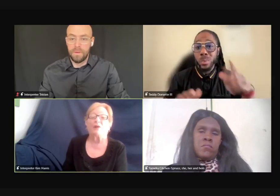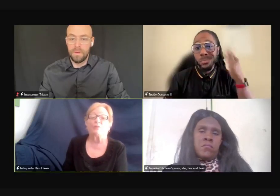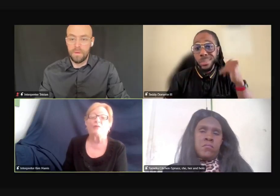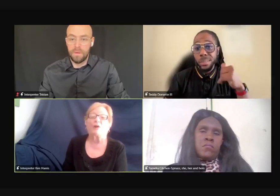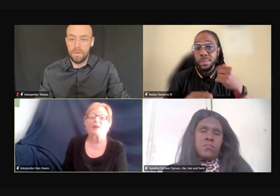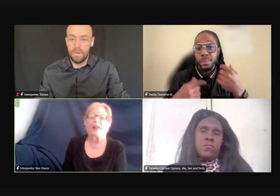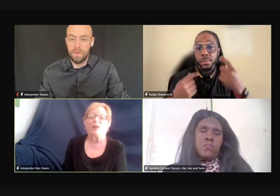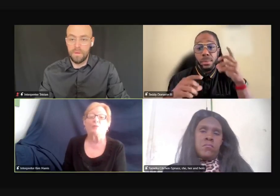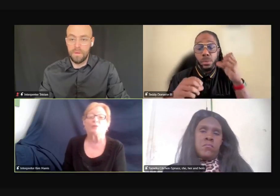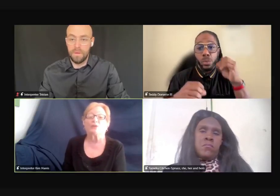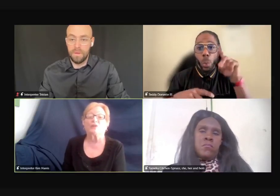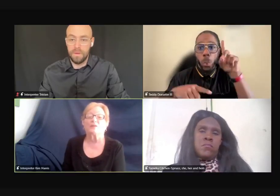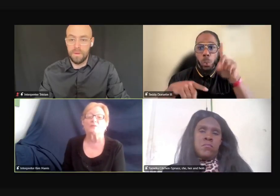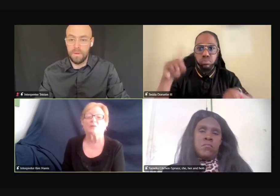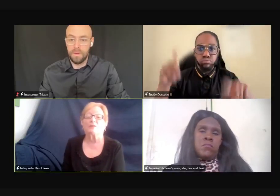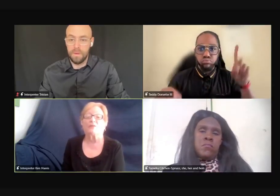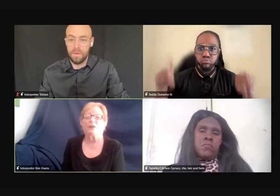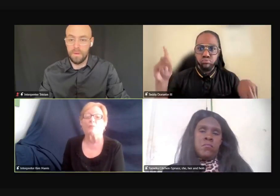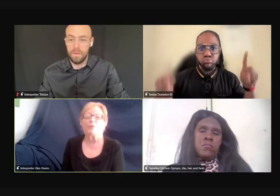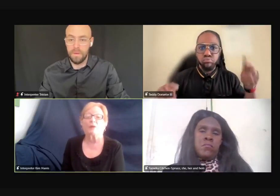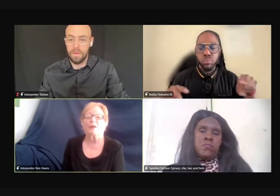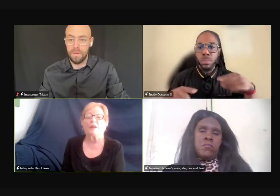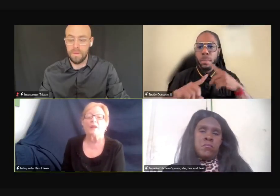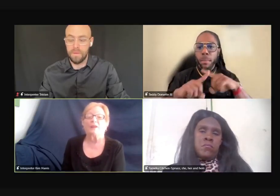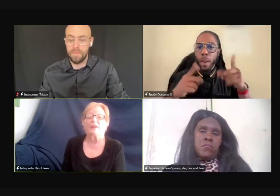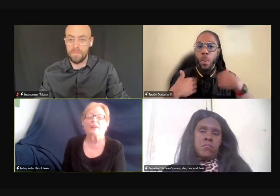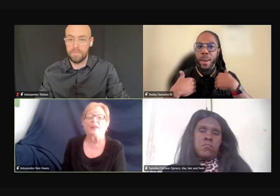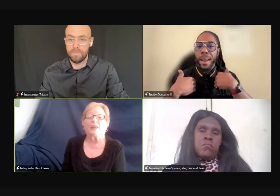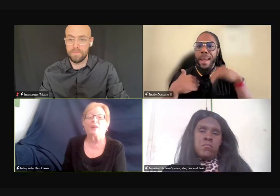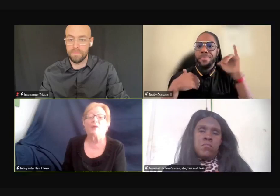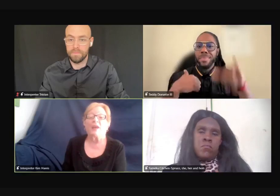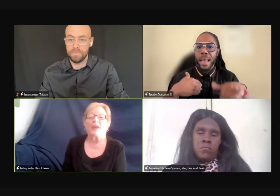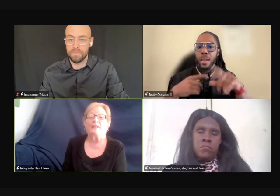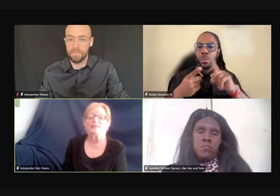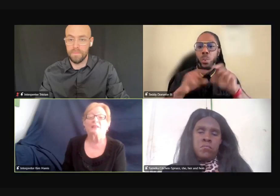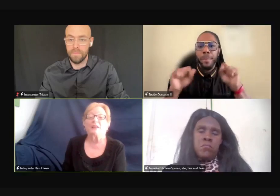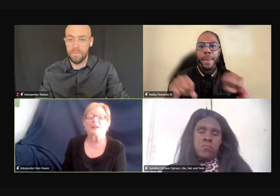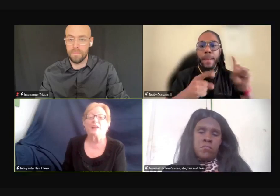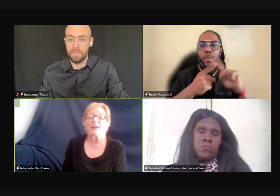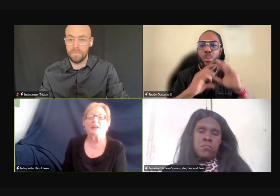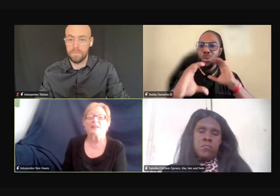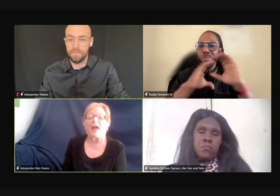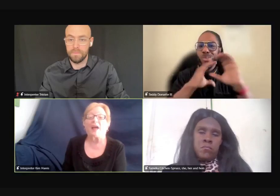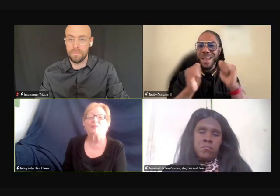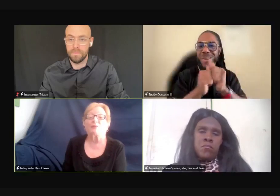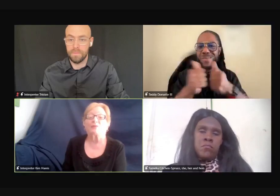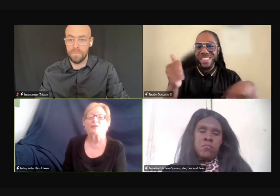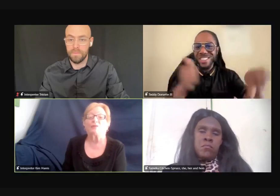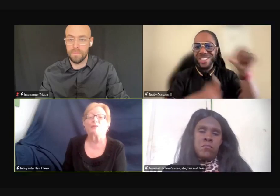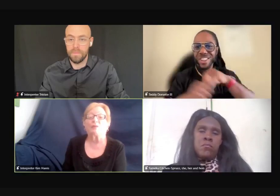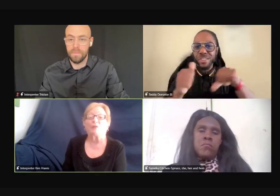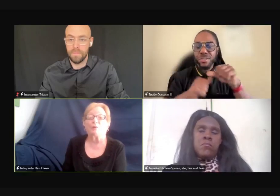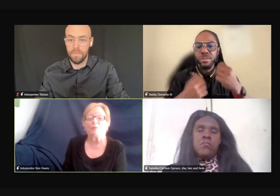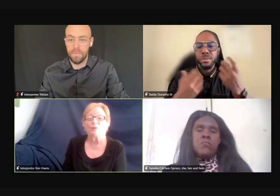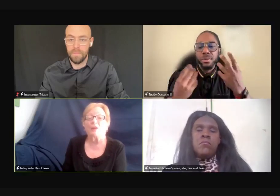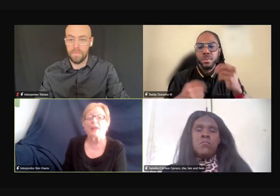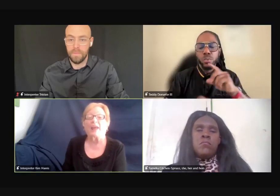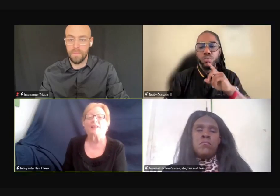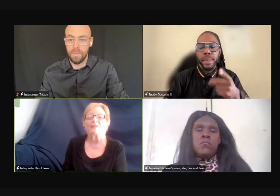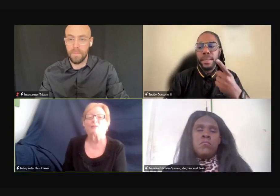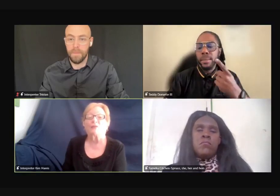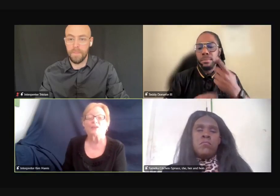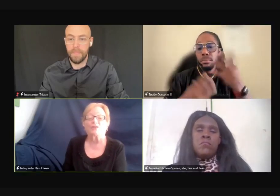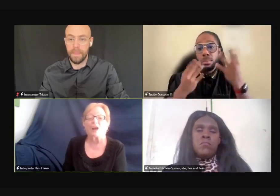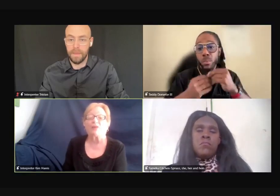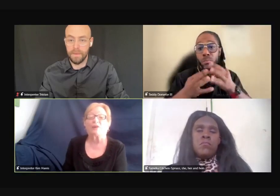the value of our language, that's what's very important. You know, it's, it's that person who can communicate